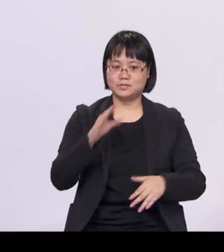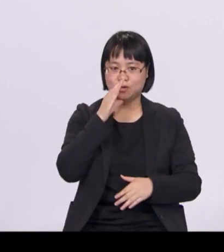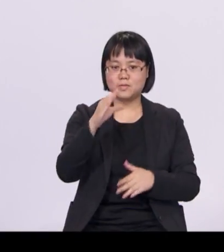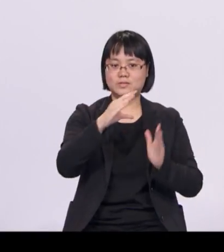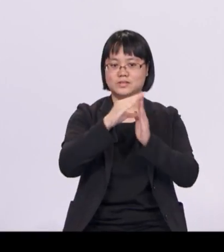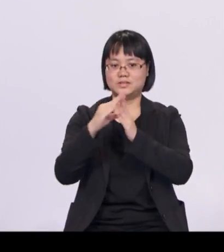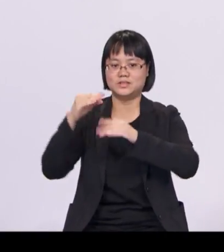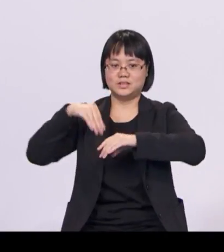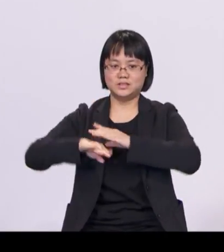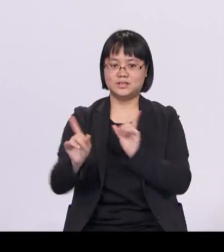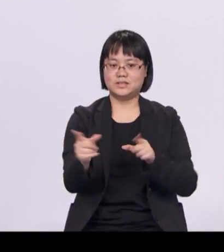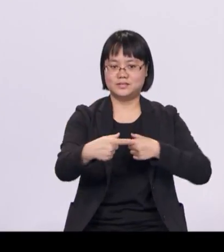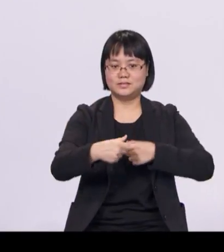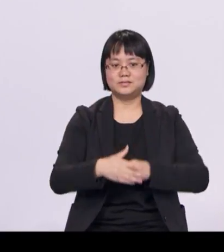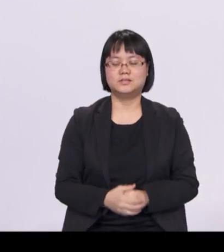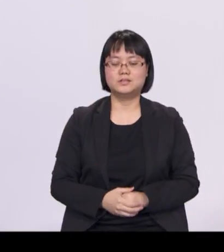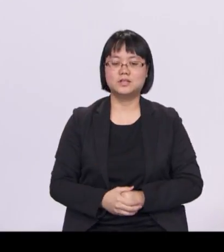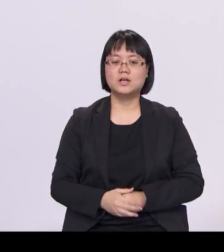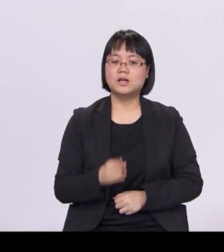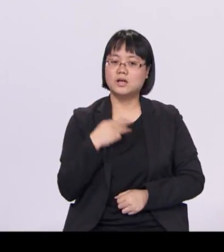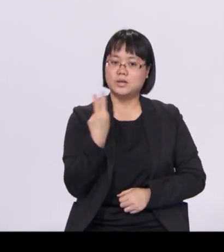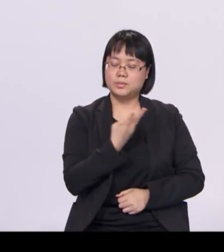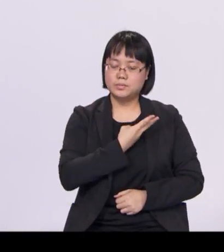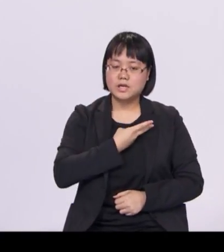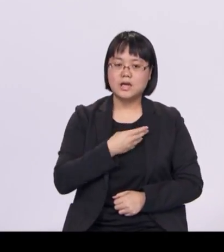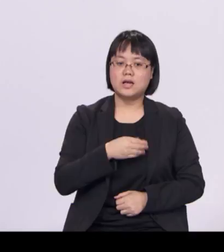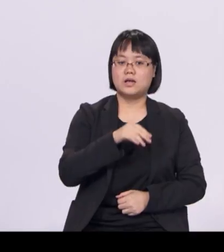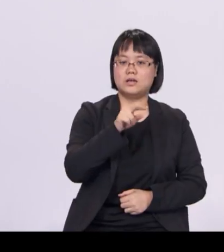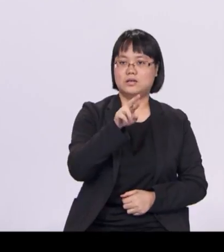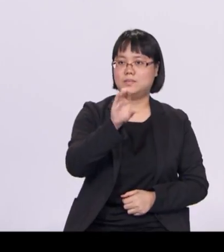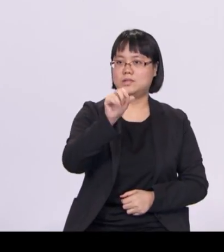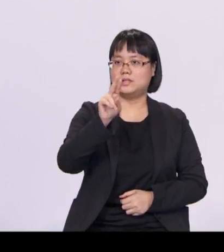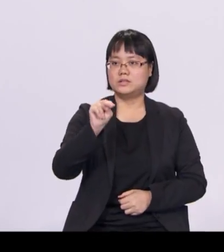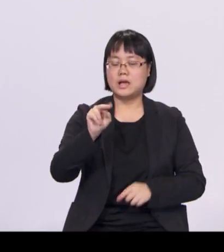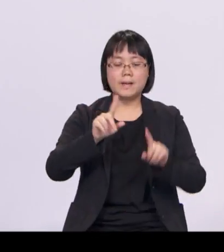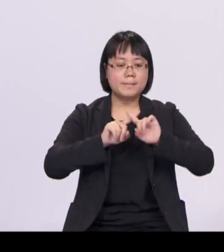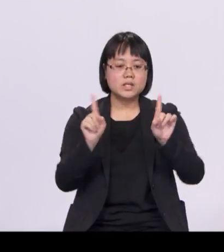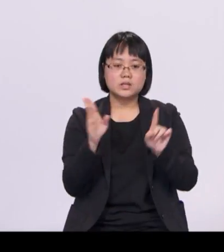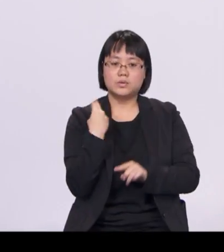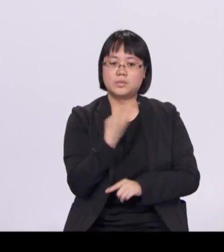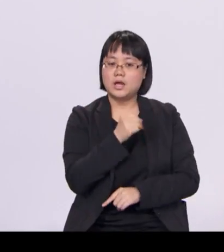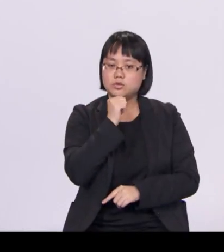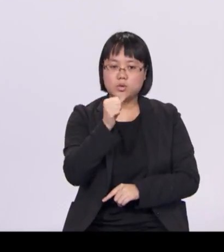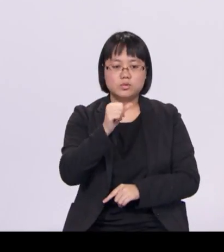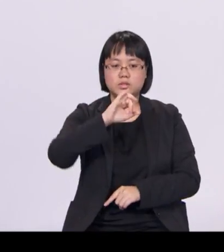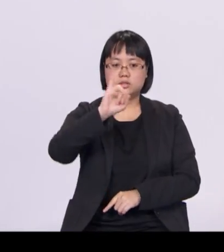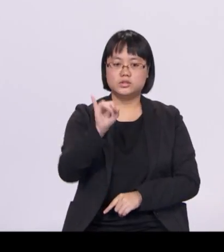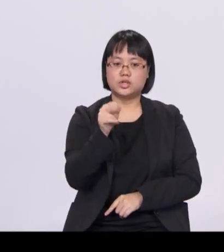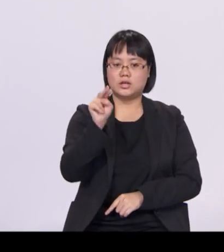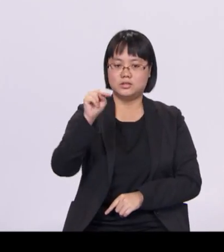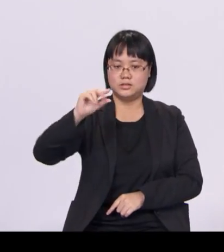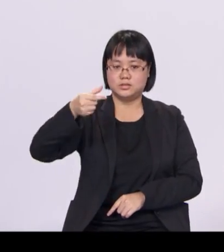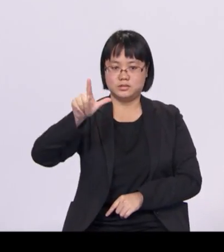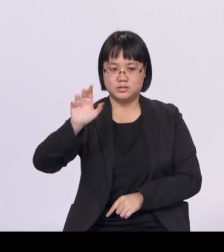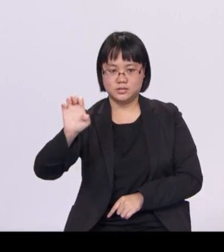We may be highly urbanised, but we are not a concrete jungle. More than 40% of our island